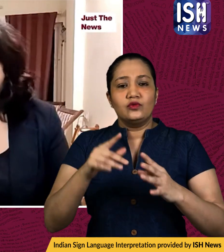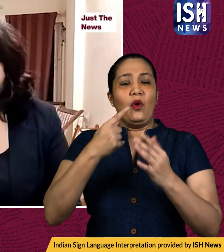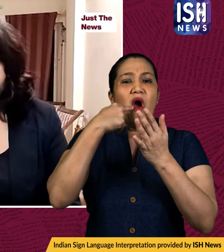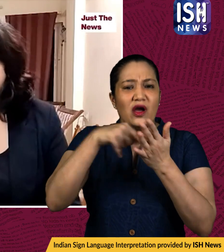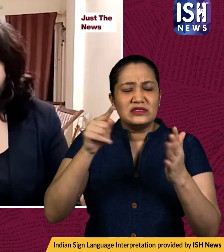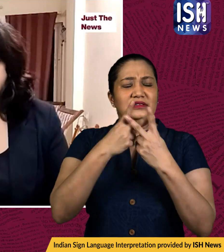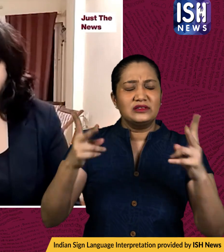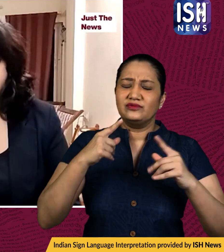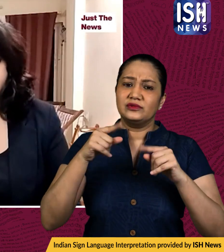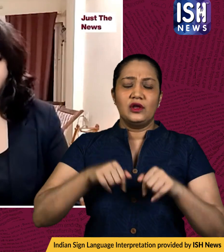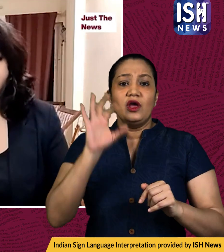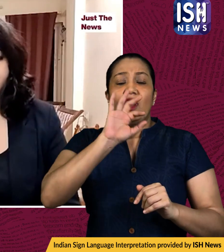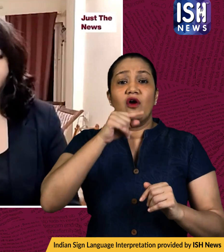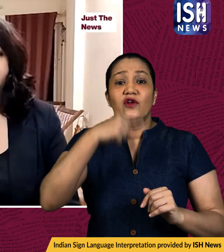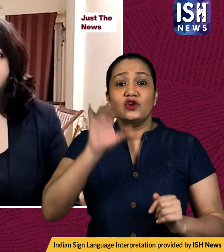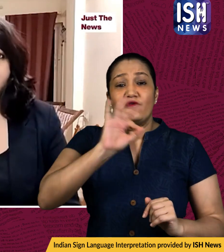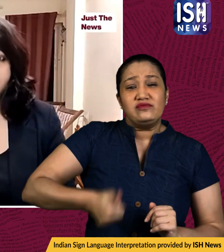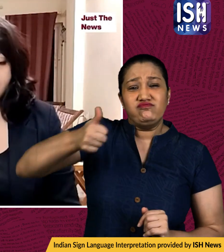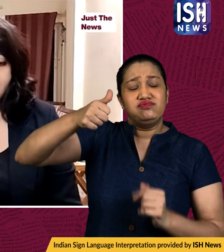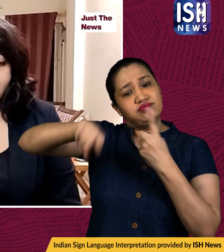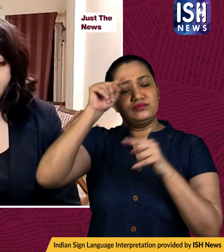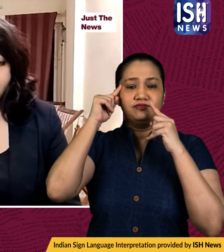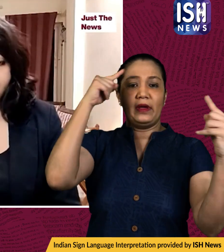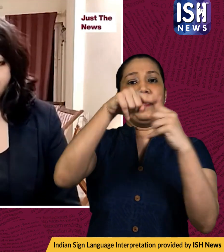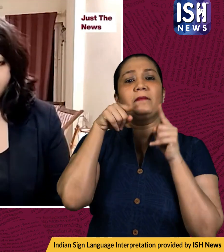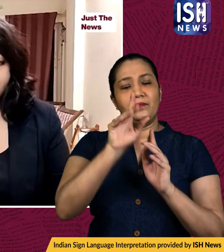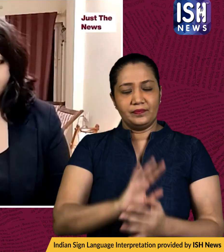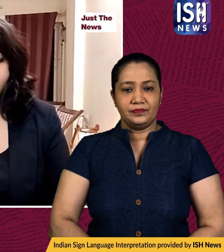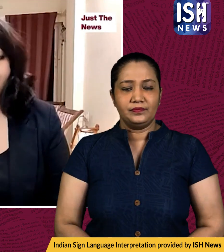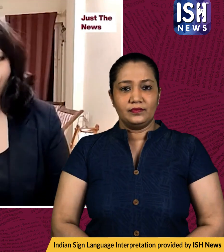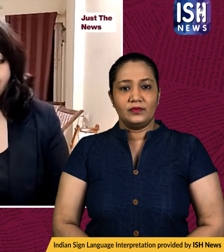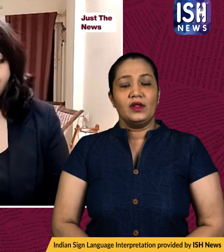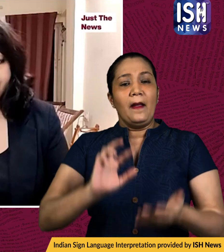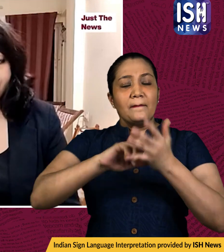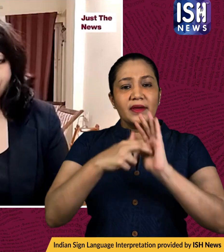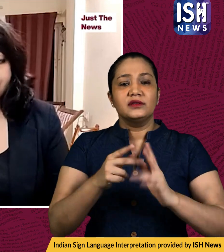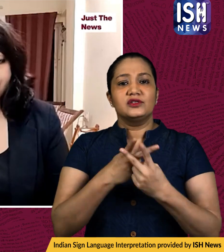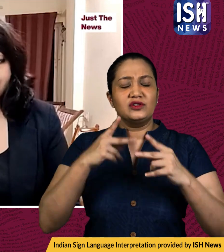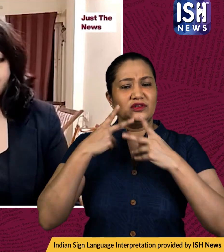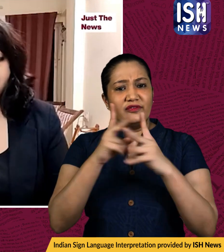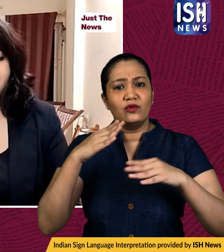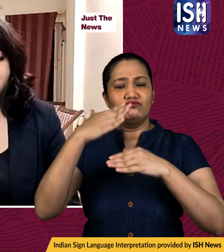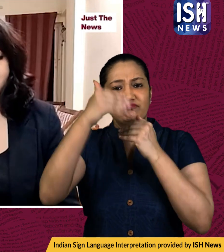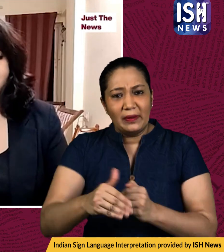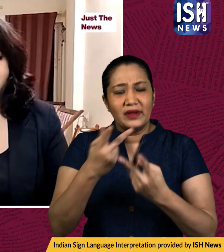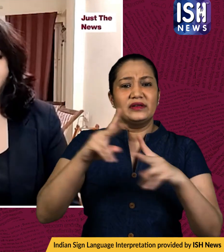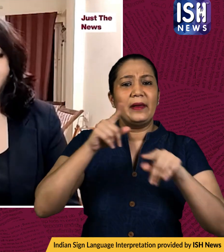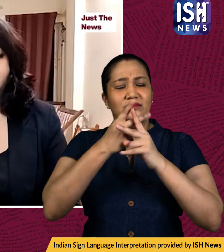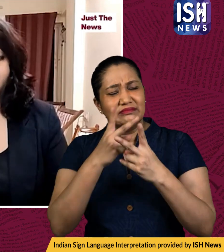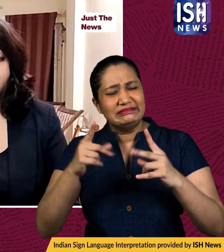sanctions targeting senior russian officials uh the new sanctions would also include restrictions on the maritime sector and include